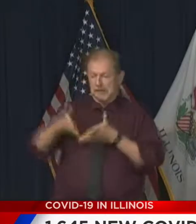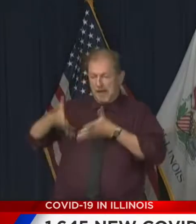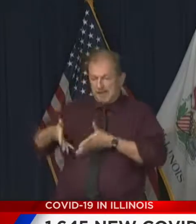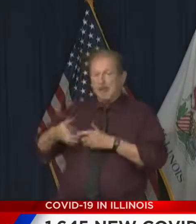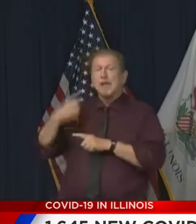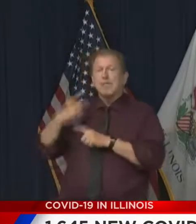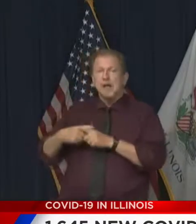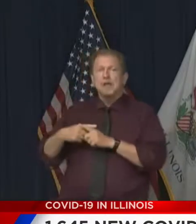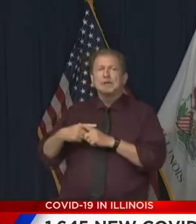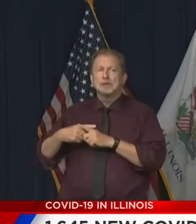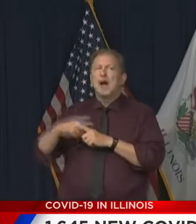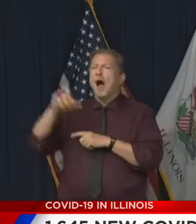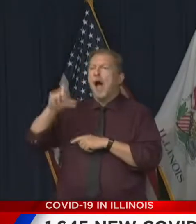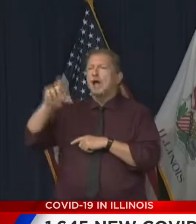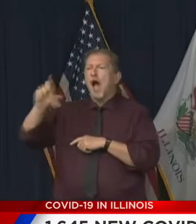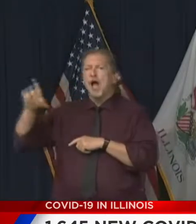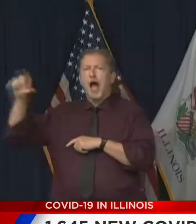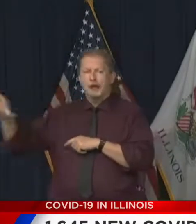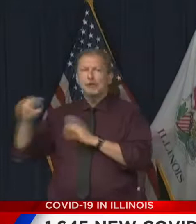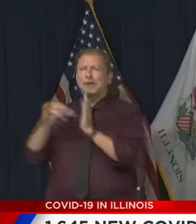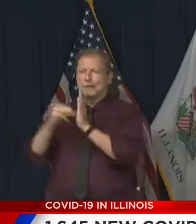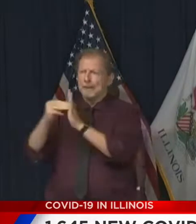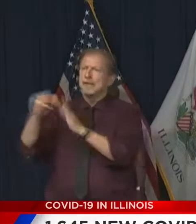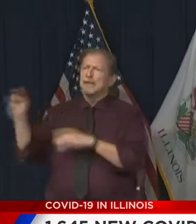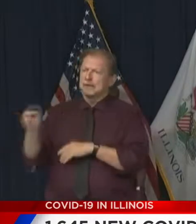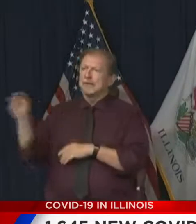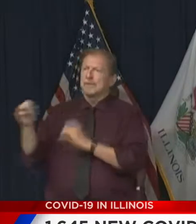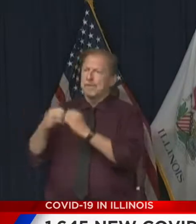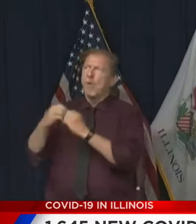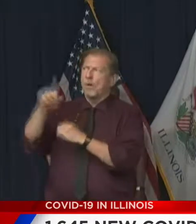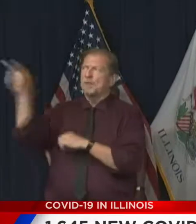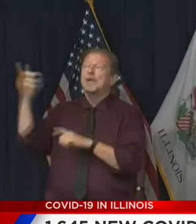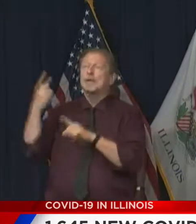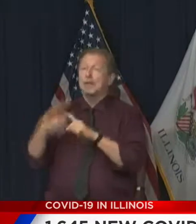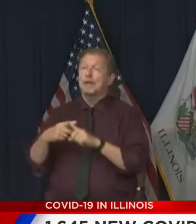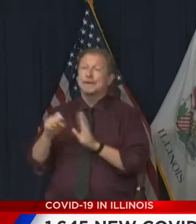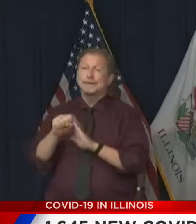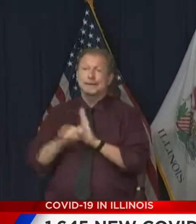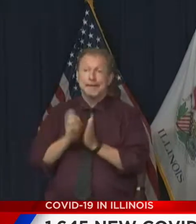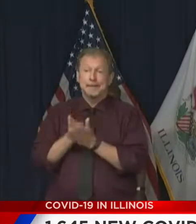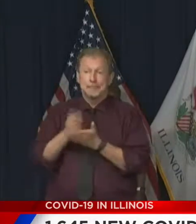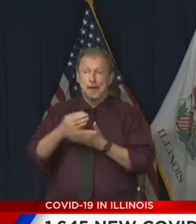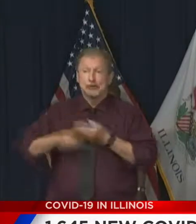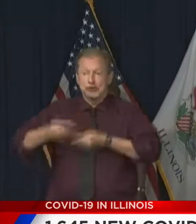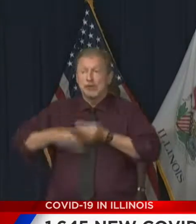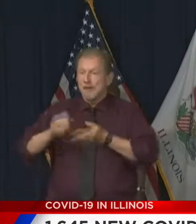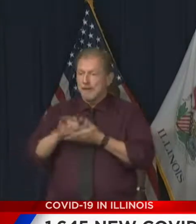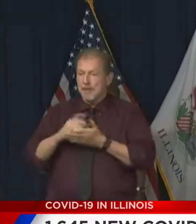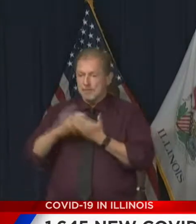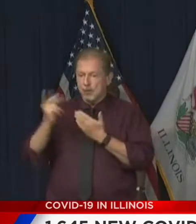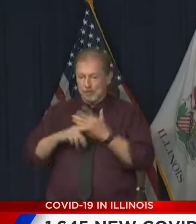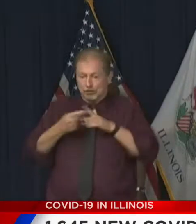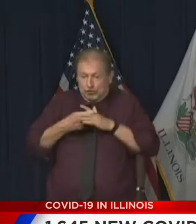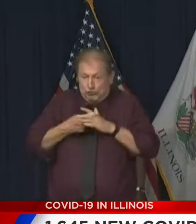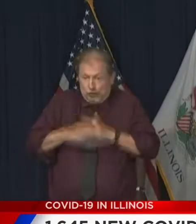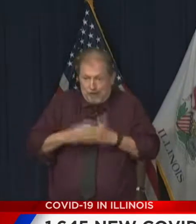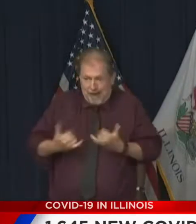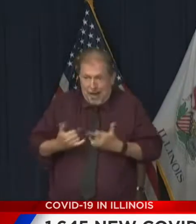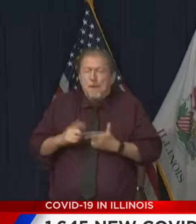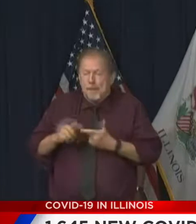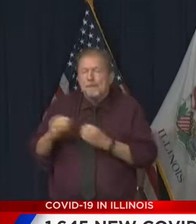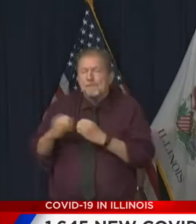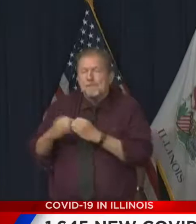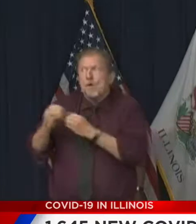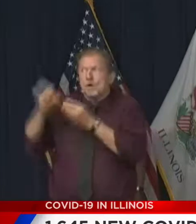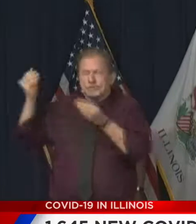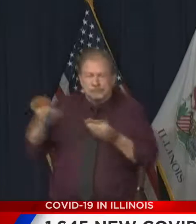Hundreds of millions more is allocated in the budget, I might add. So this is, you know, a program that's going out there. We just, you you